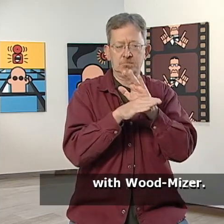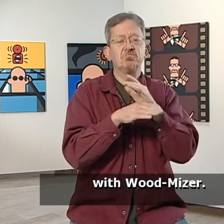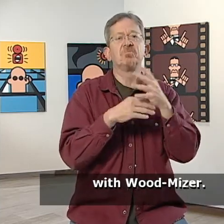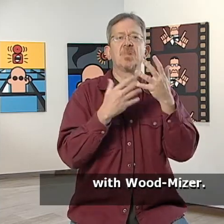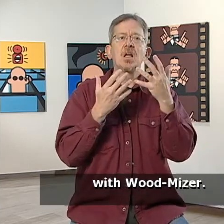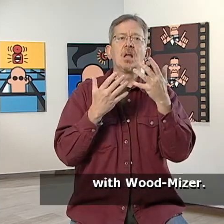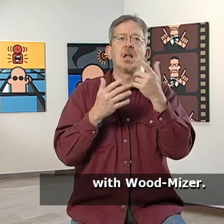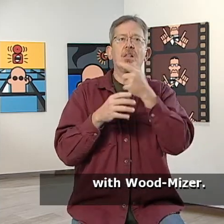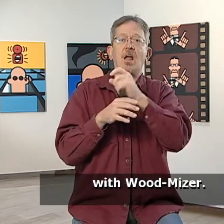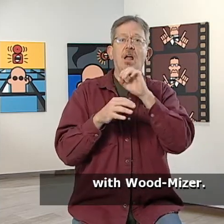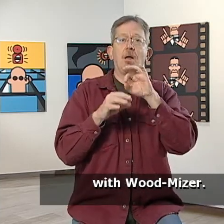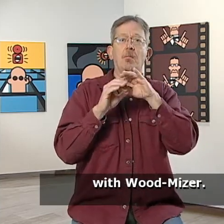Wood Miser.